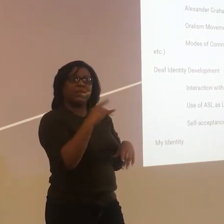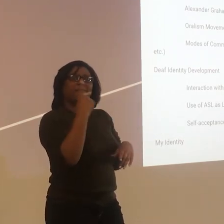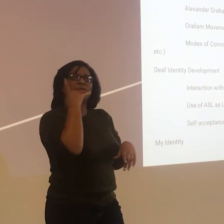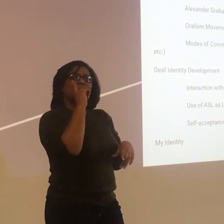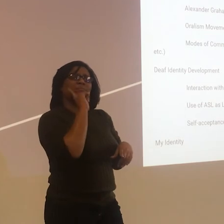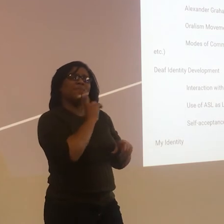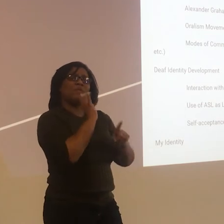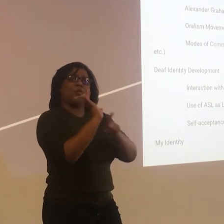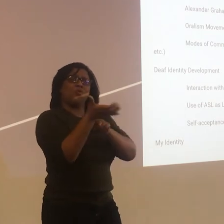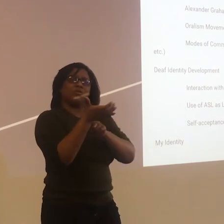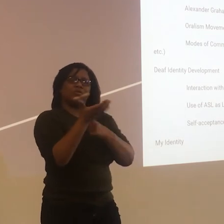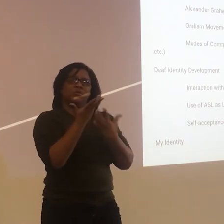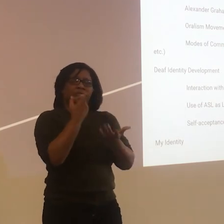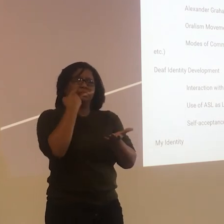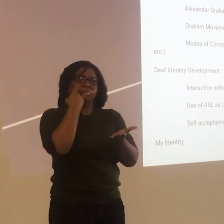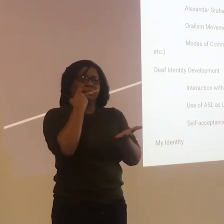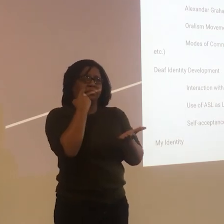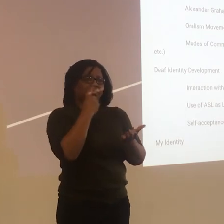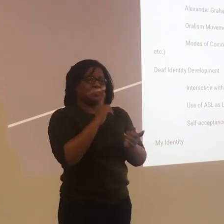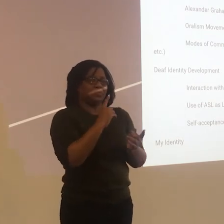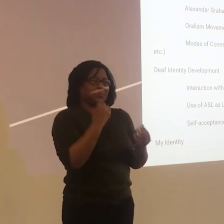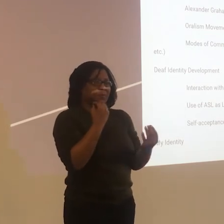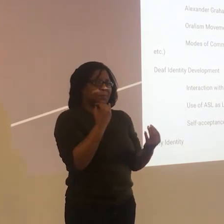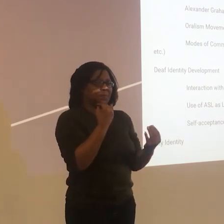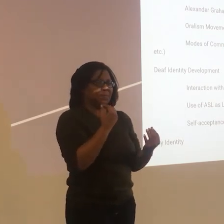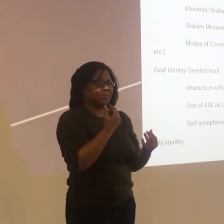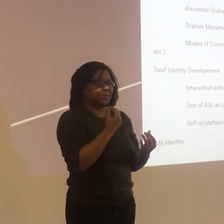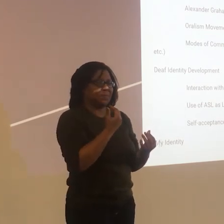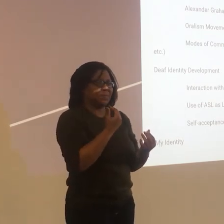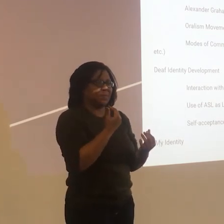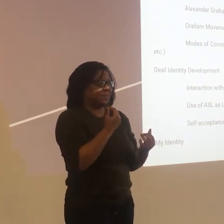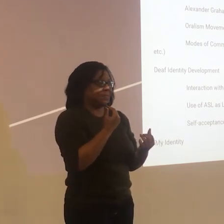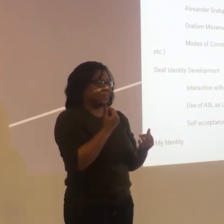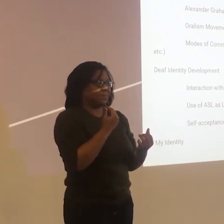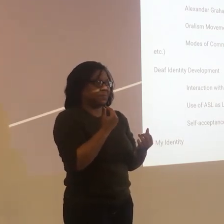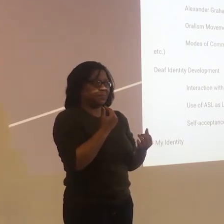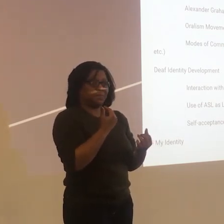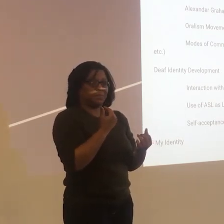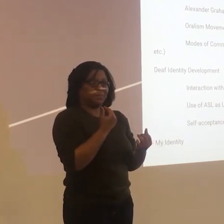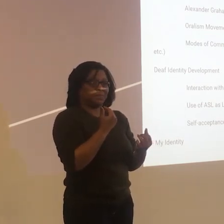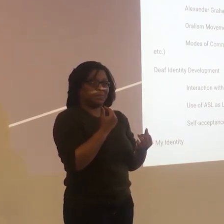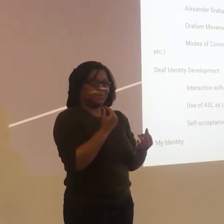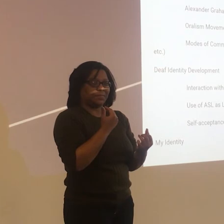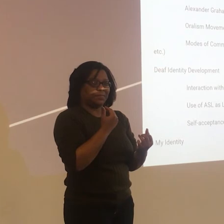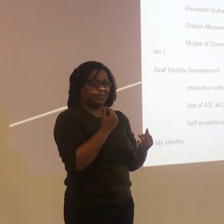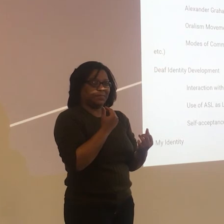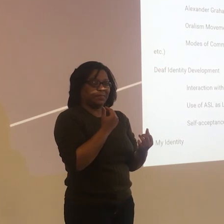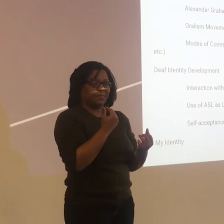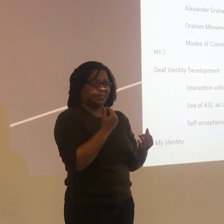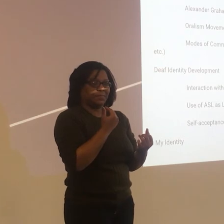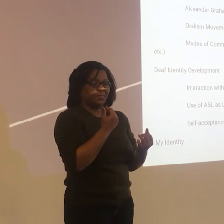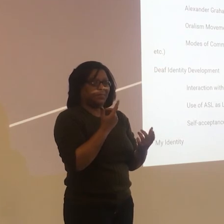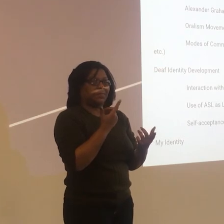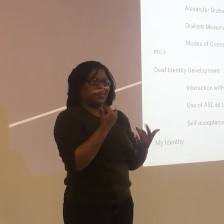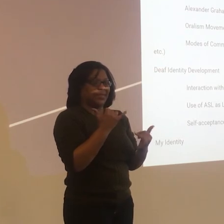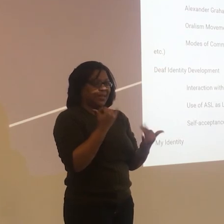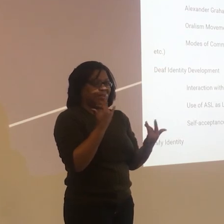And for, and kind of like prepared for and expected in other spaces in society. Lining up with other,